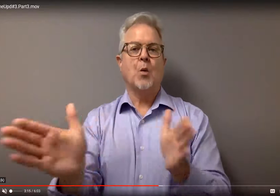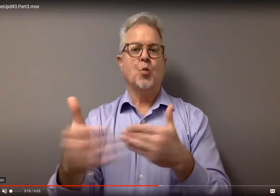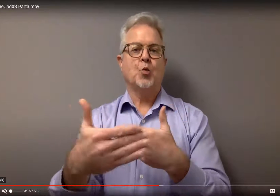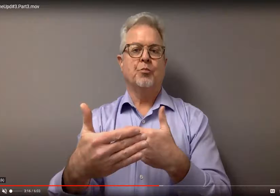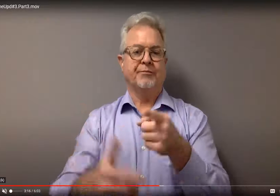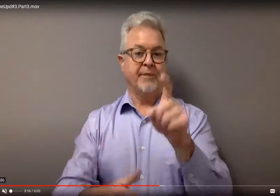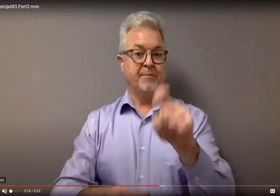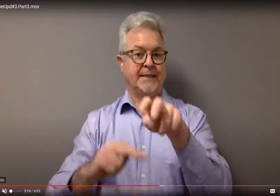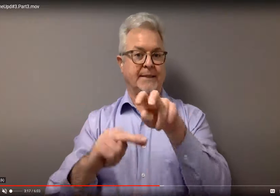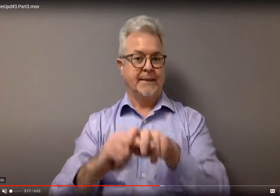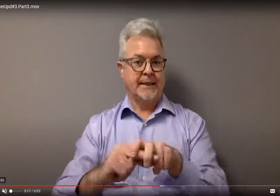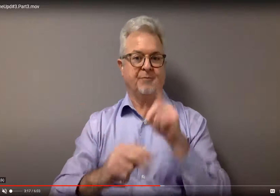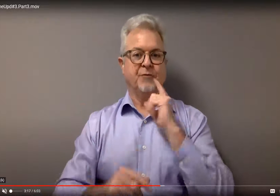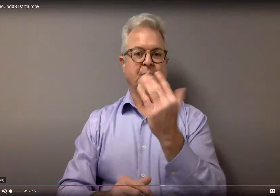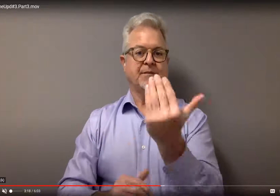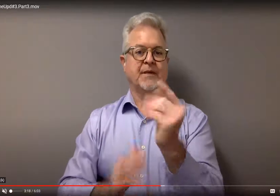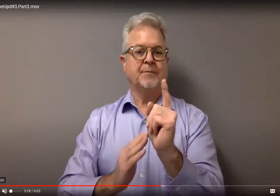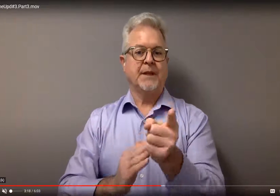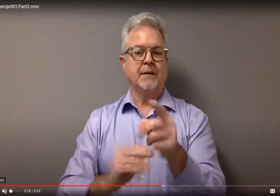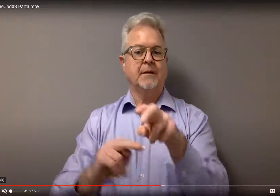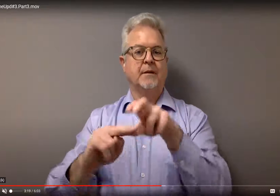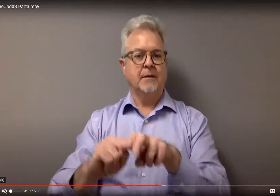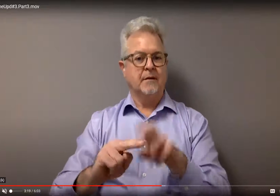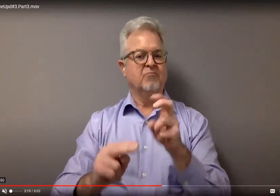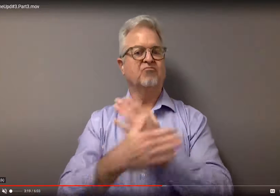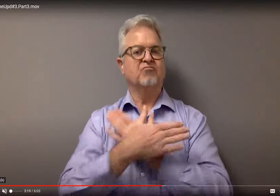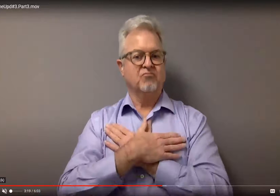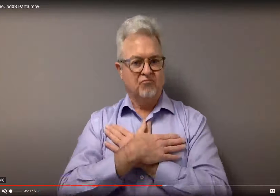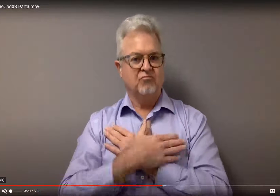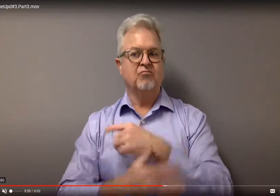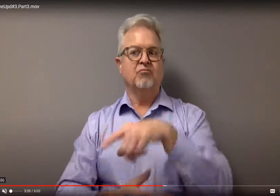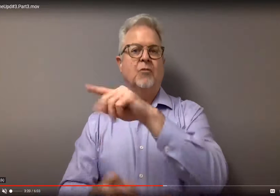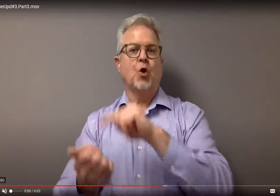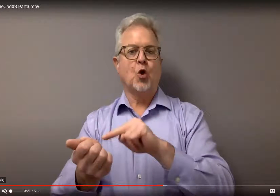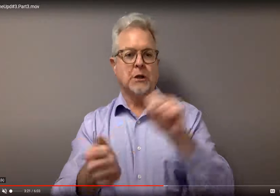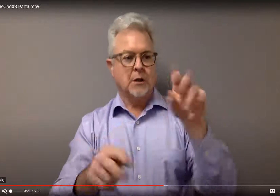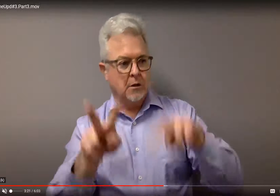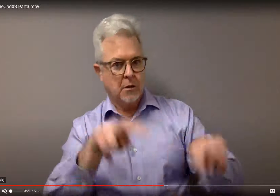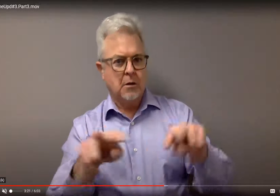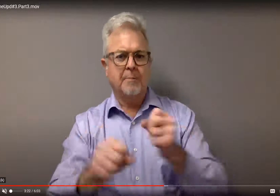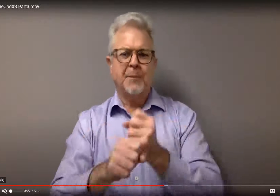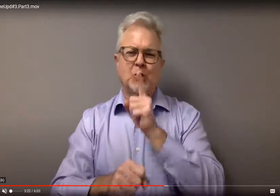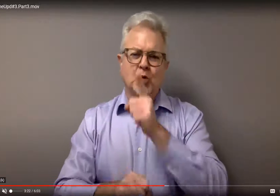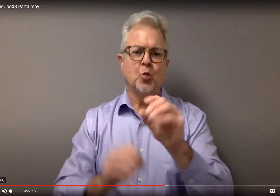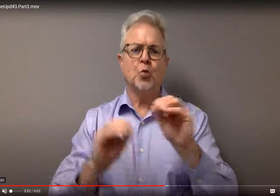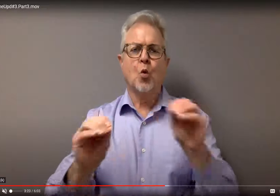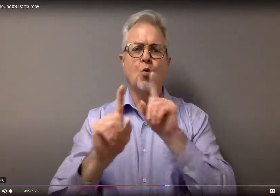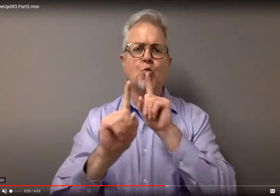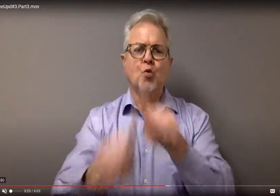calling a waiting room. And you must sit for 15 minutes. You just rest, and there are nurses there to